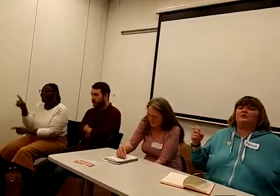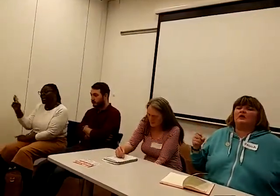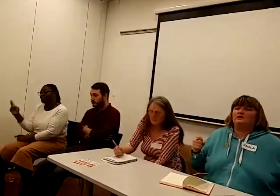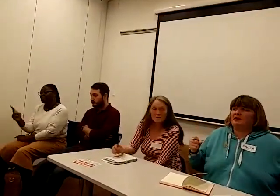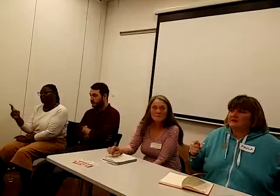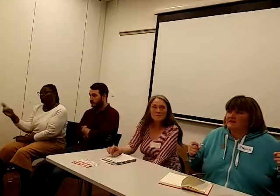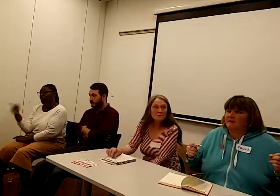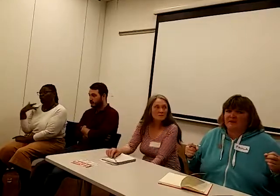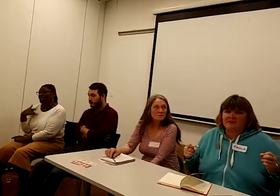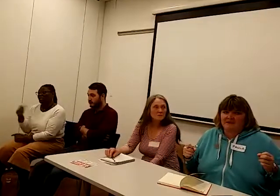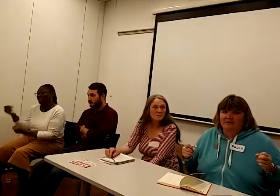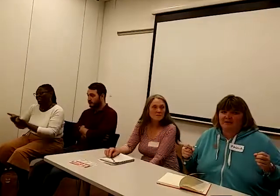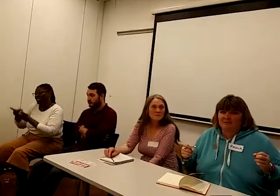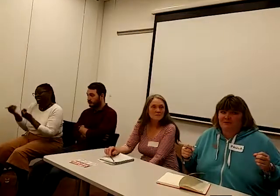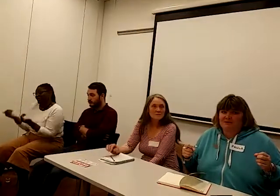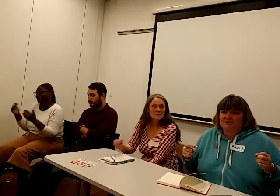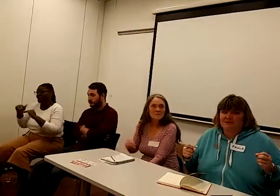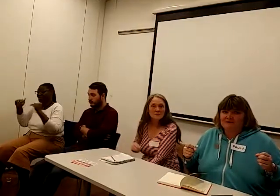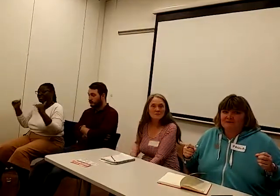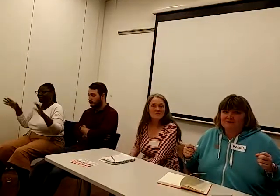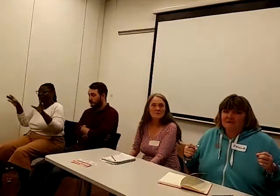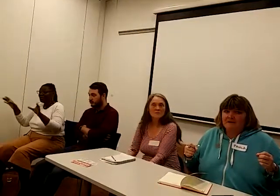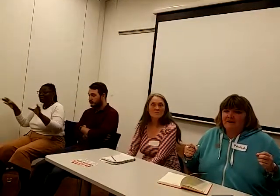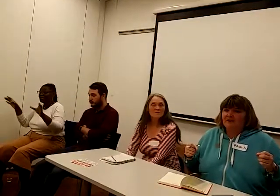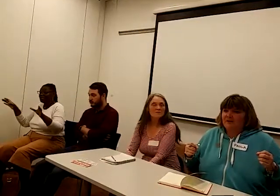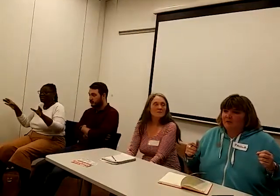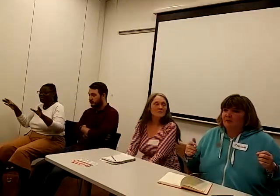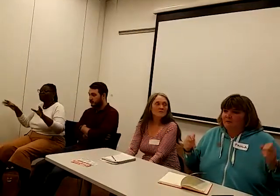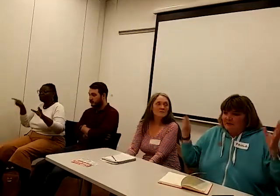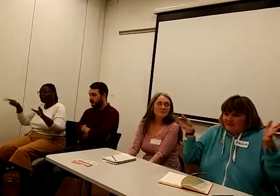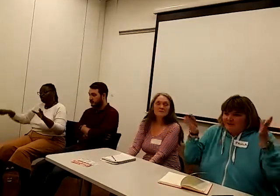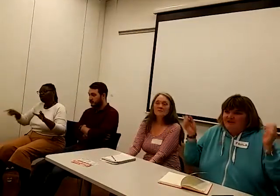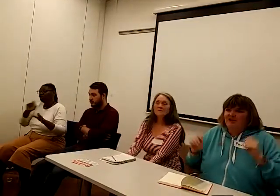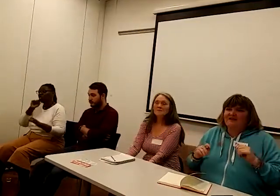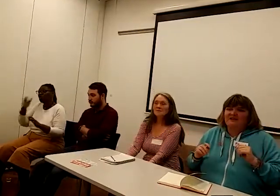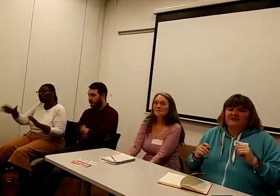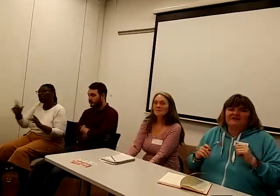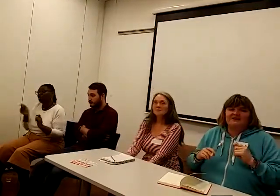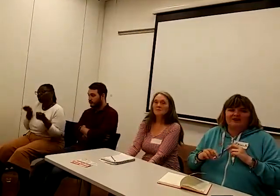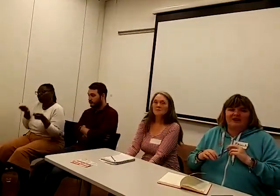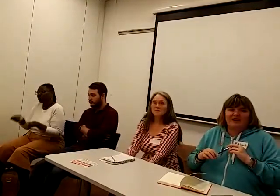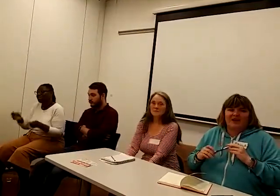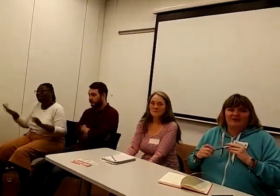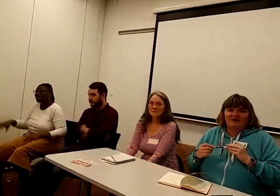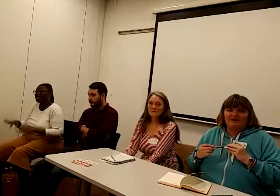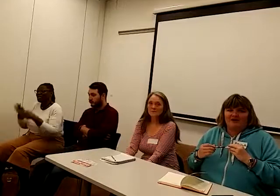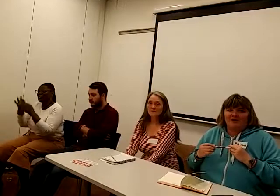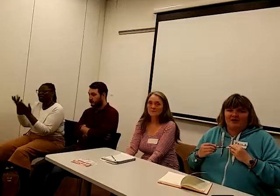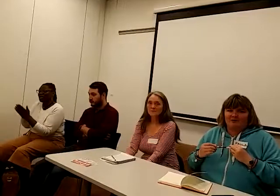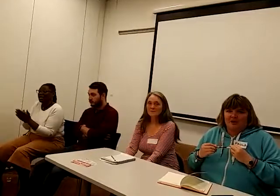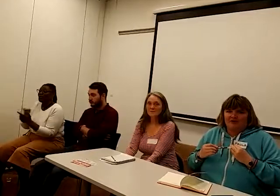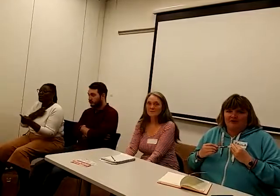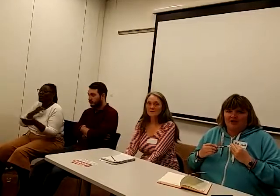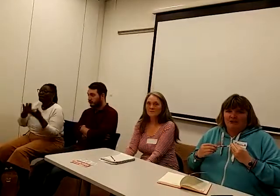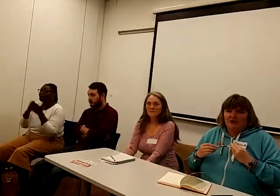of you are living in separate establishments, you will be treated as a joint claim, because you are in a partnership.